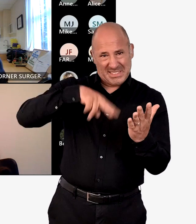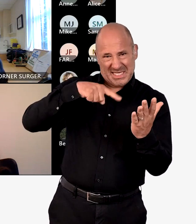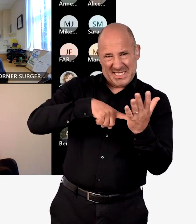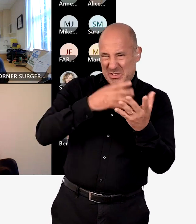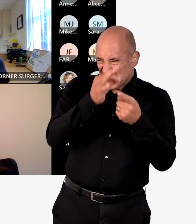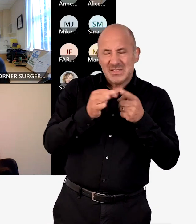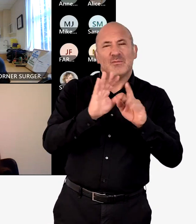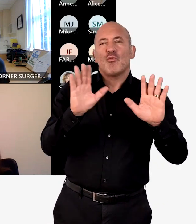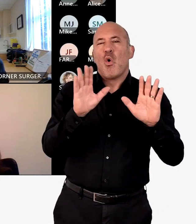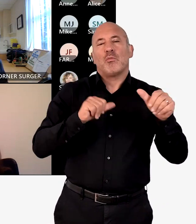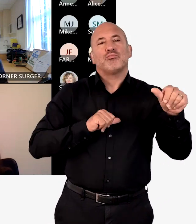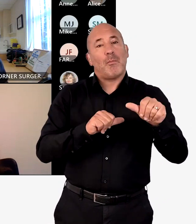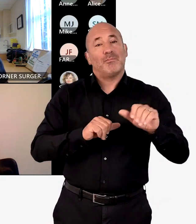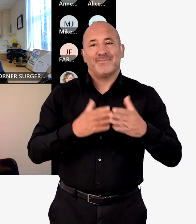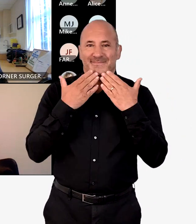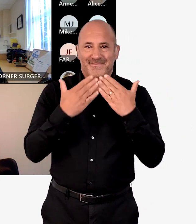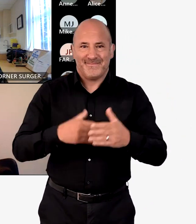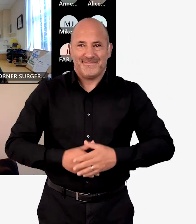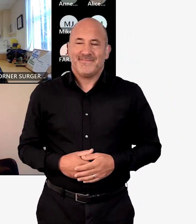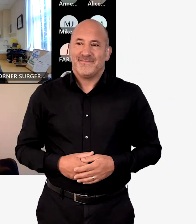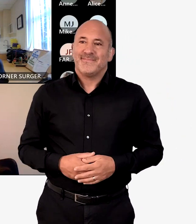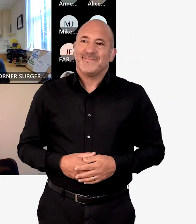detailed as the plan that you have in front of you today. Thank you.